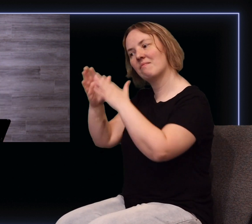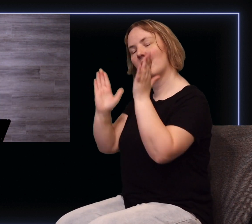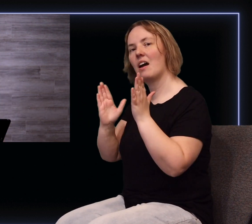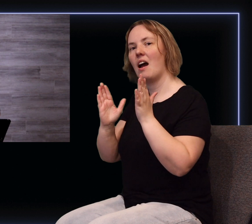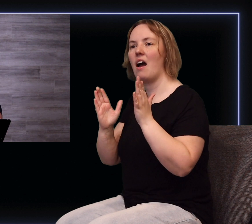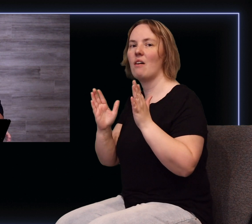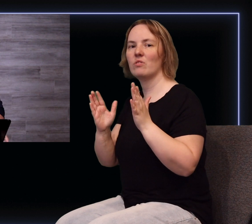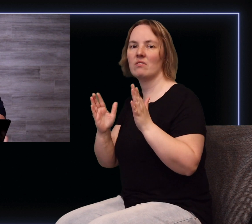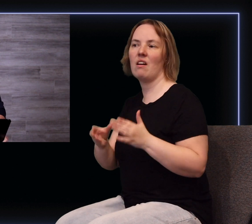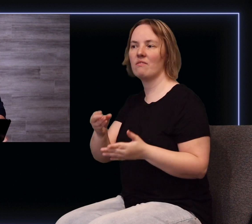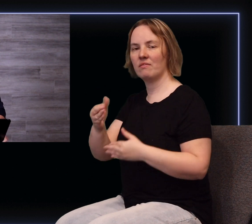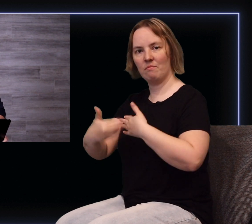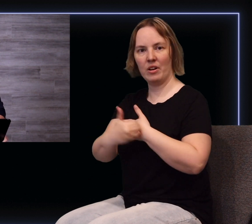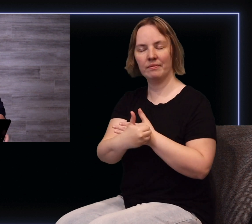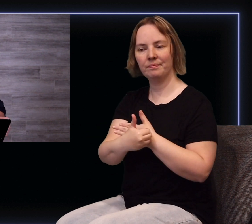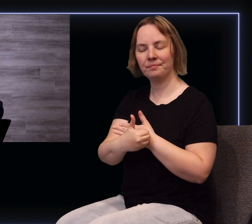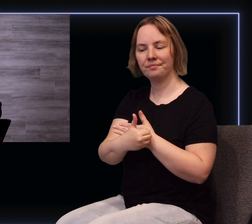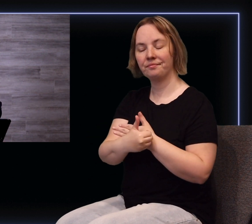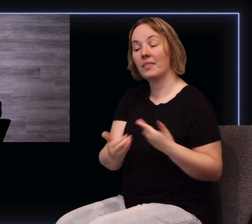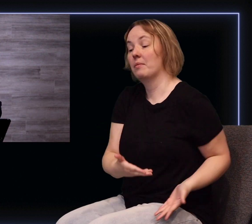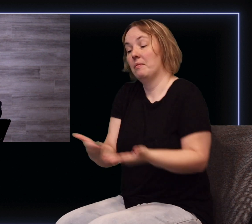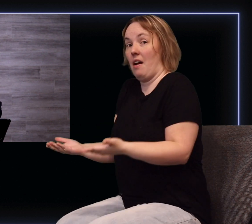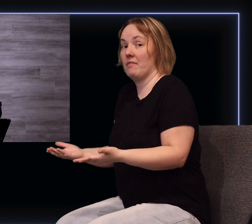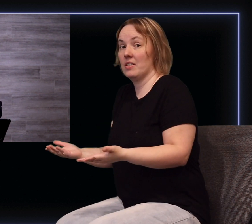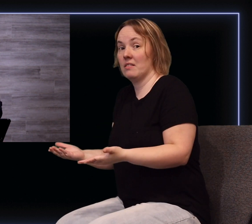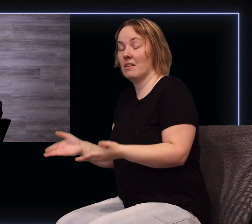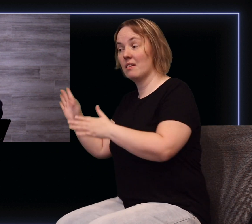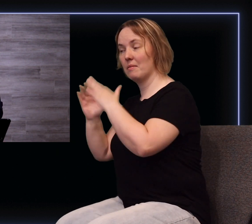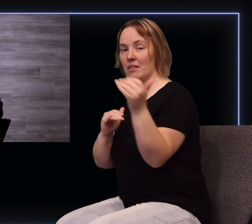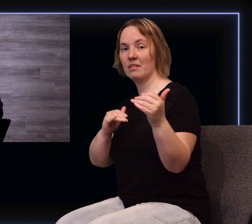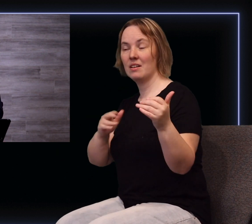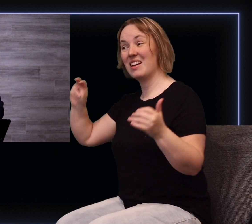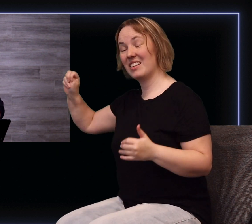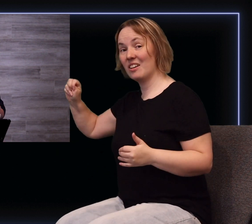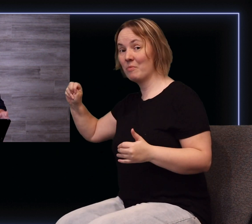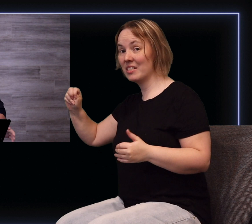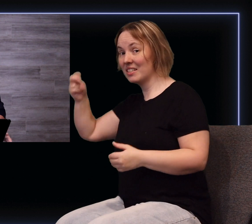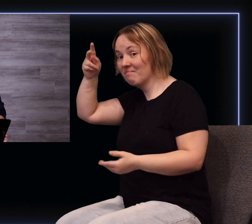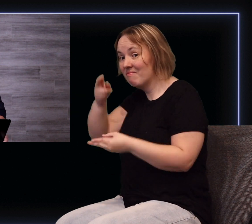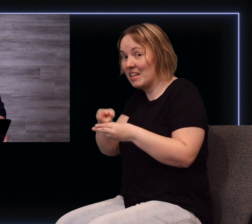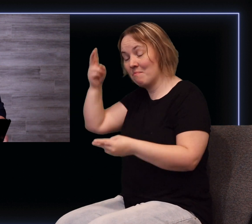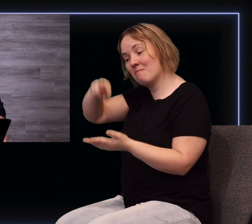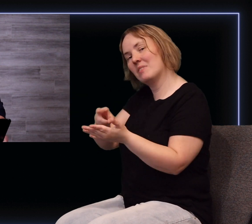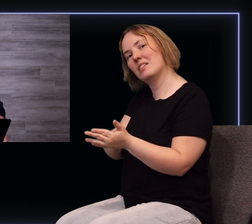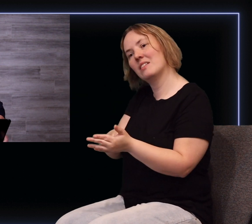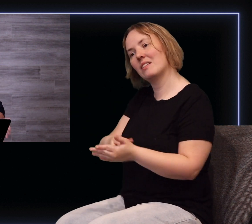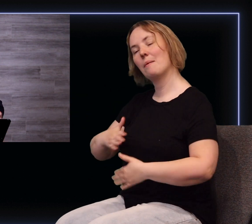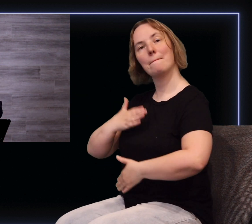women to that difficult time. For example, upon arriving, we know that Naomi, whose name means pleasant, that she changes